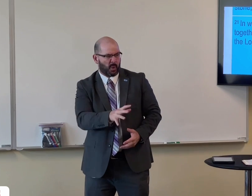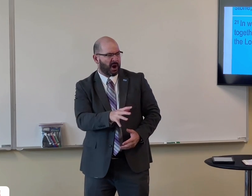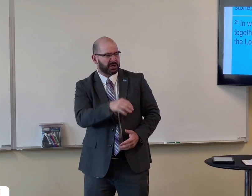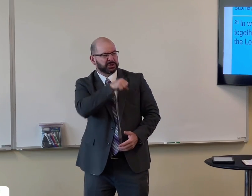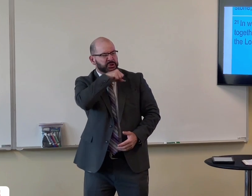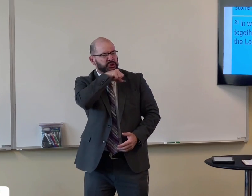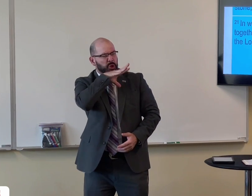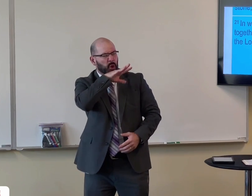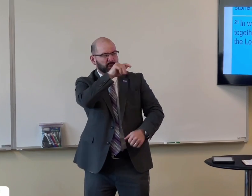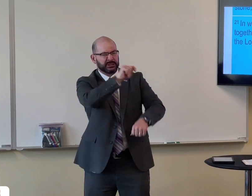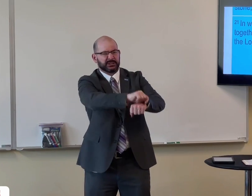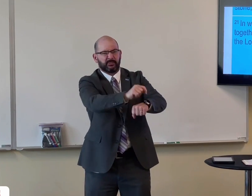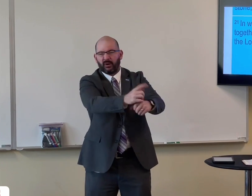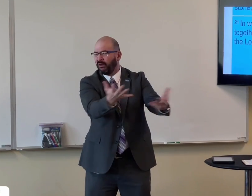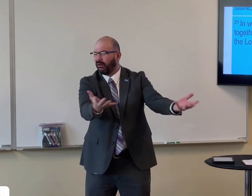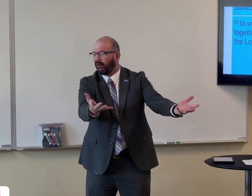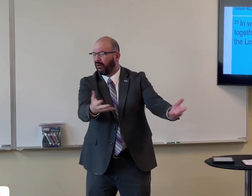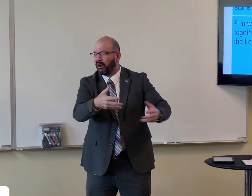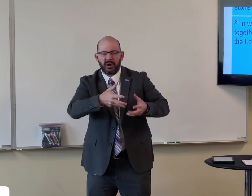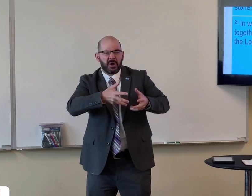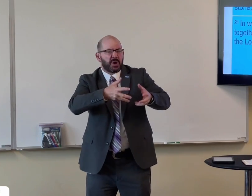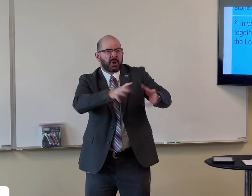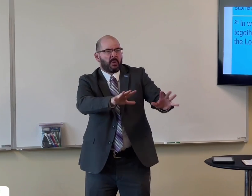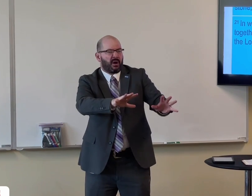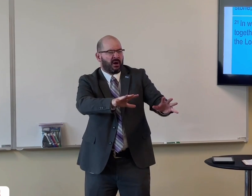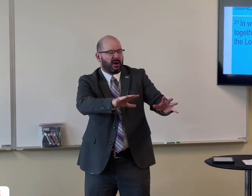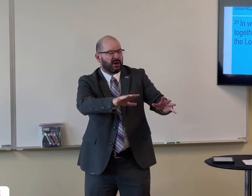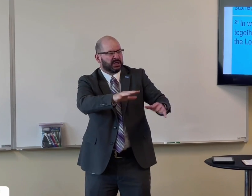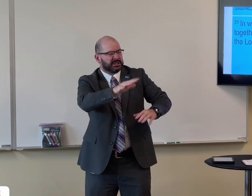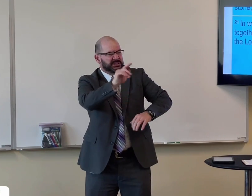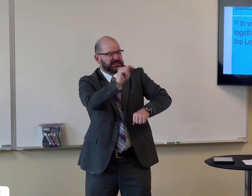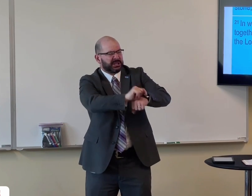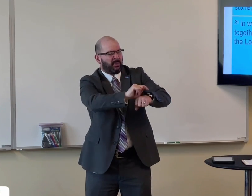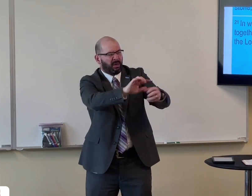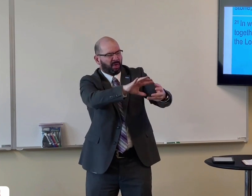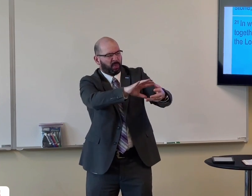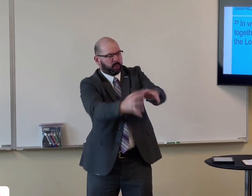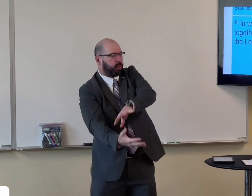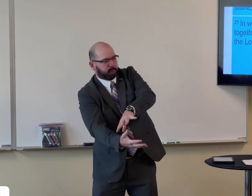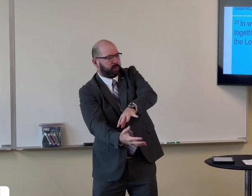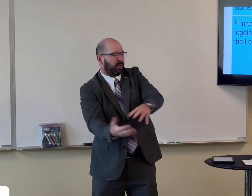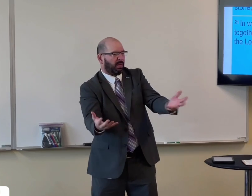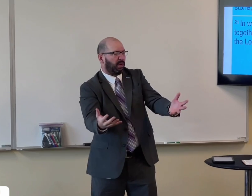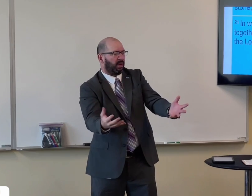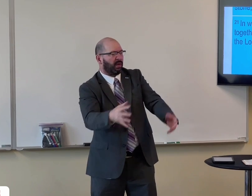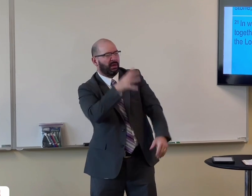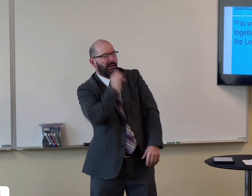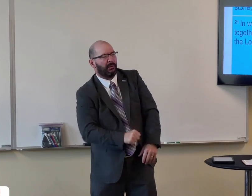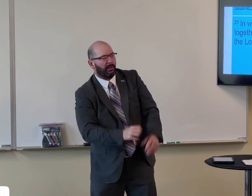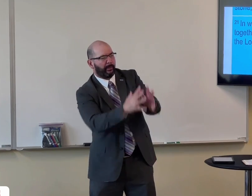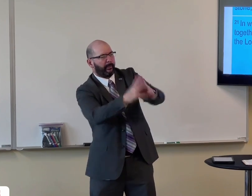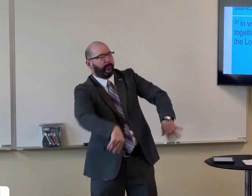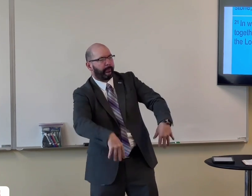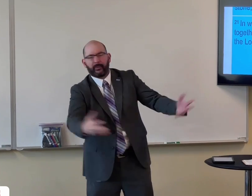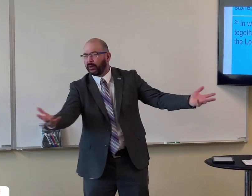they don't want dirty temples they don't want yeah don't want to look like homeless shelters